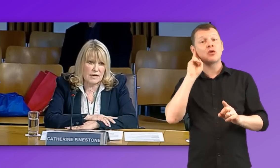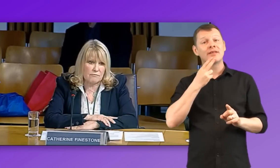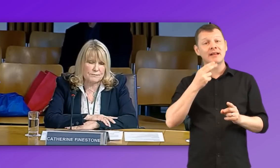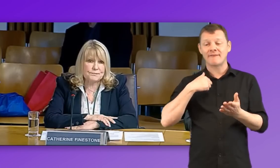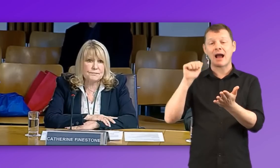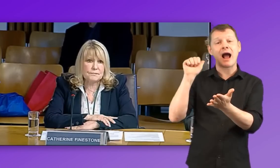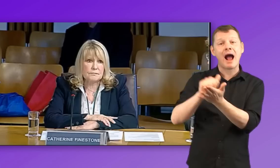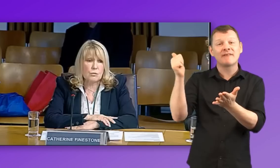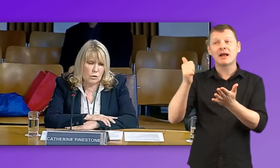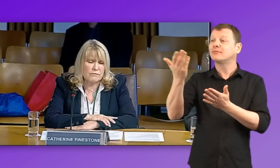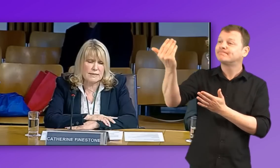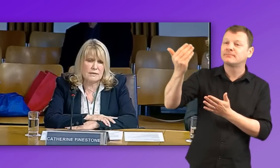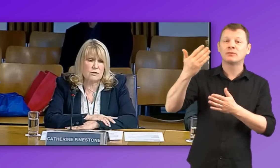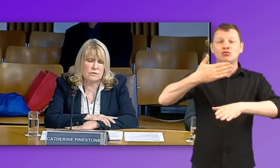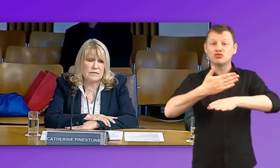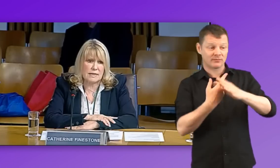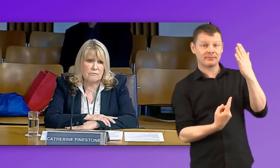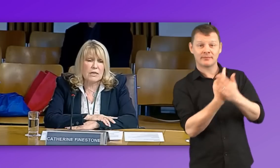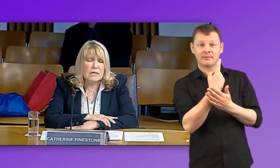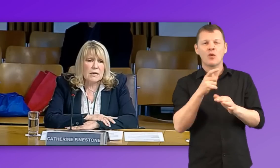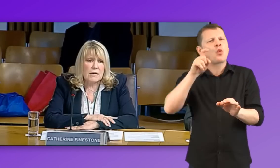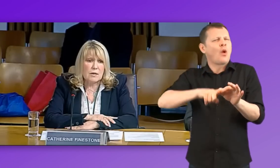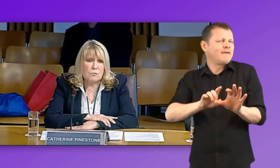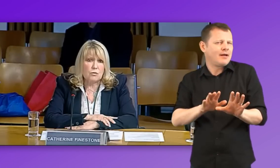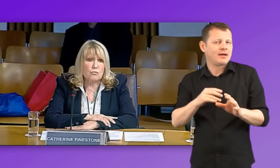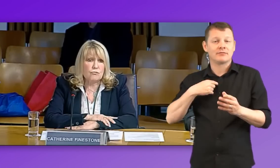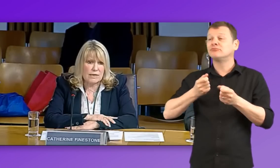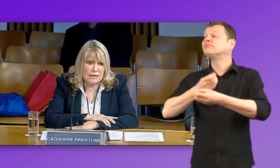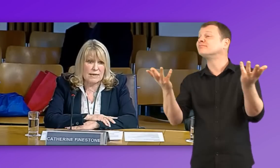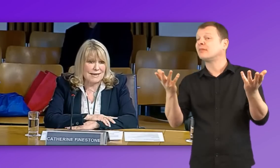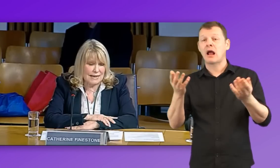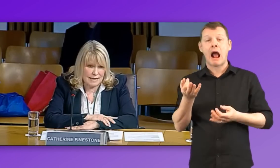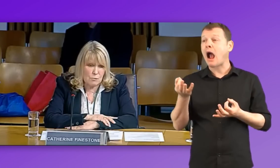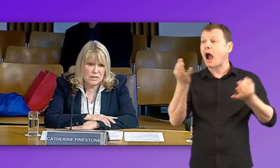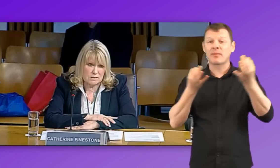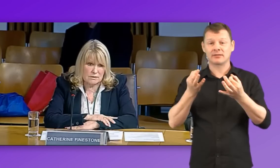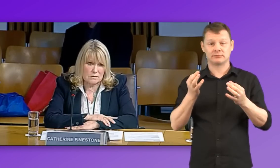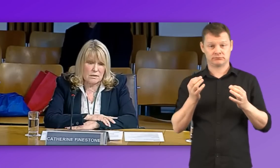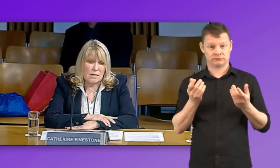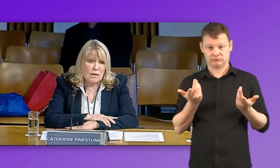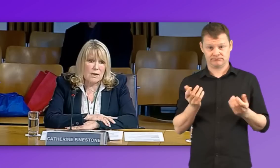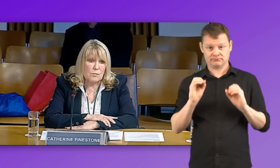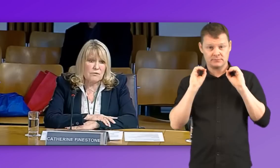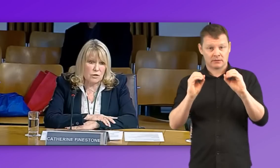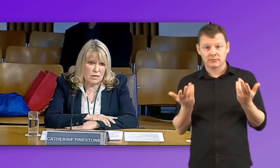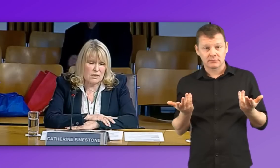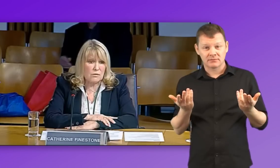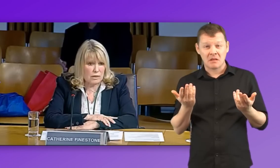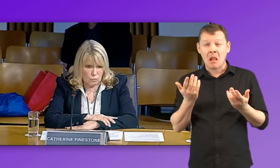deaf, qualified teachers of the deaf, you rarely get any applicants. If you're lucky, you'll get